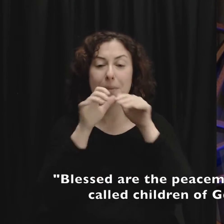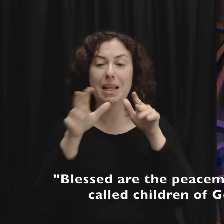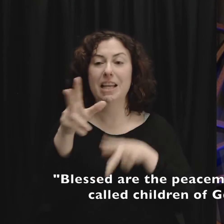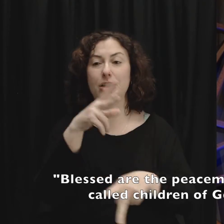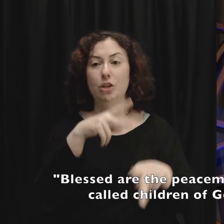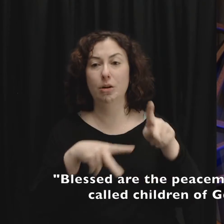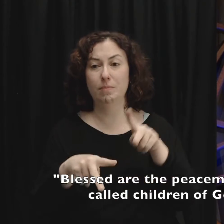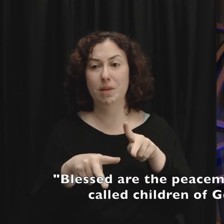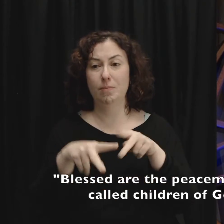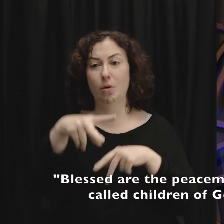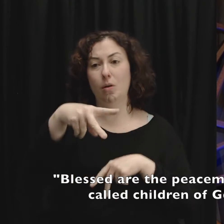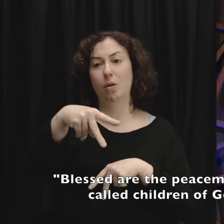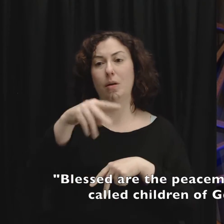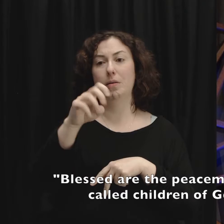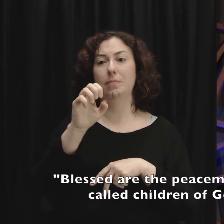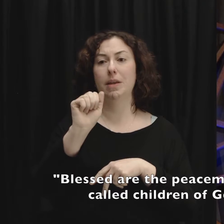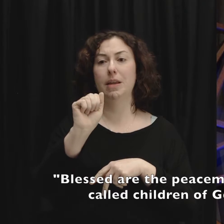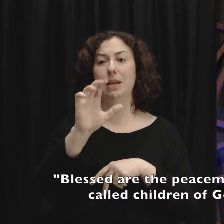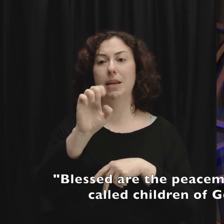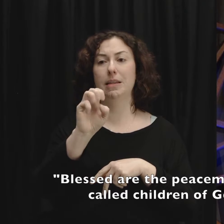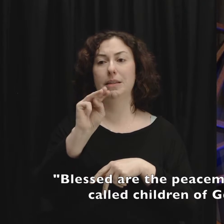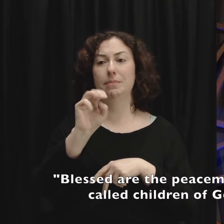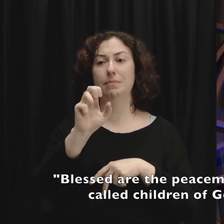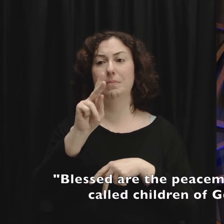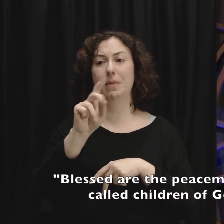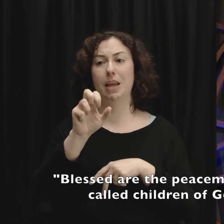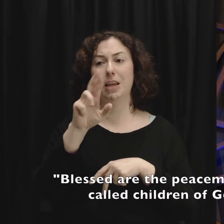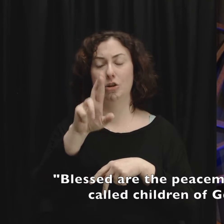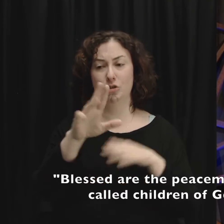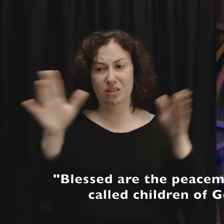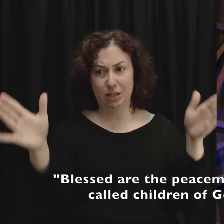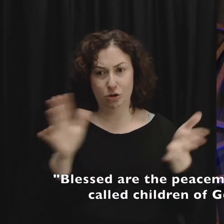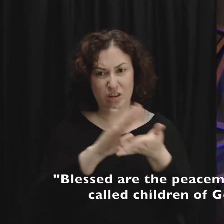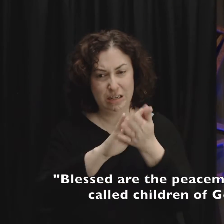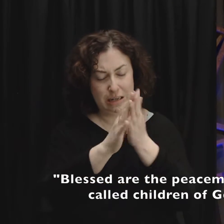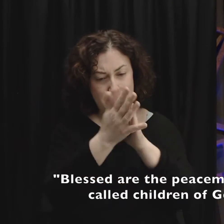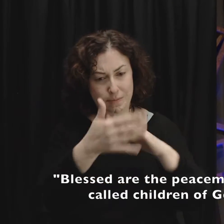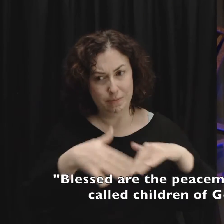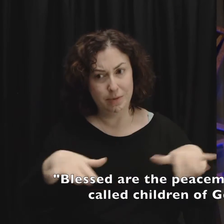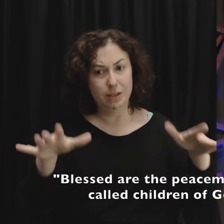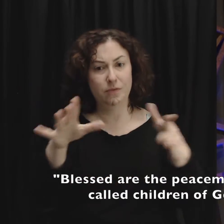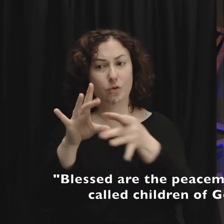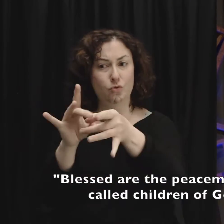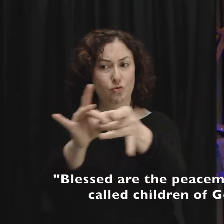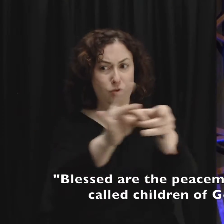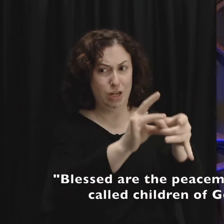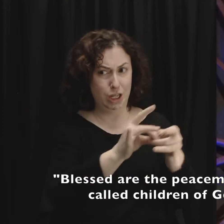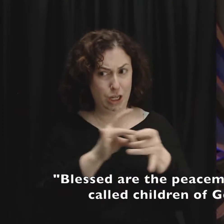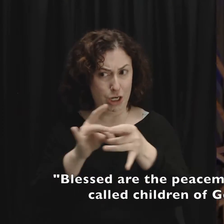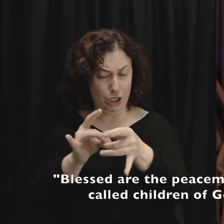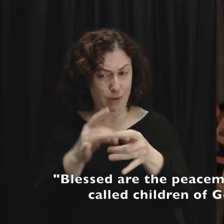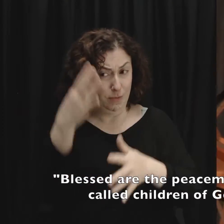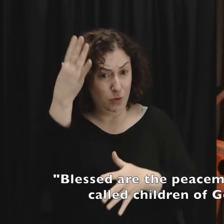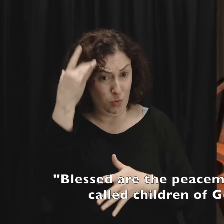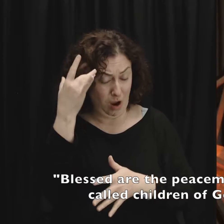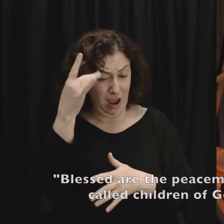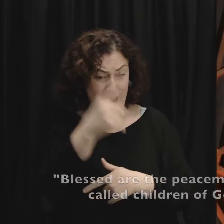peacemakers, for they will be called children of God. I want you to notice the correlation between